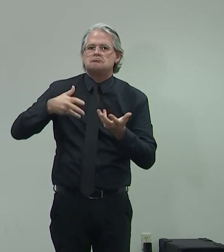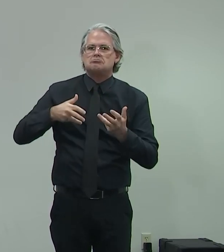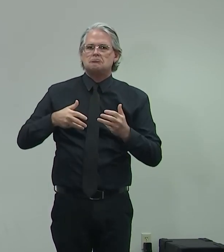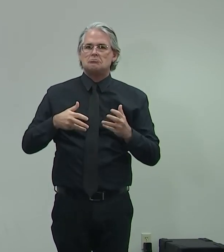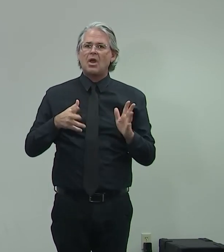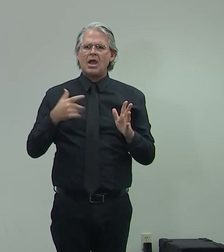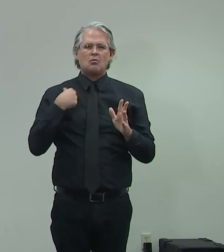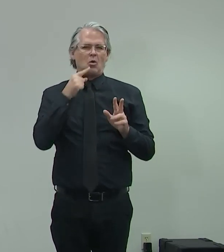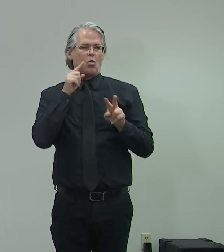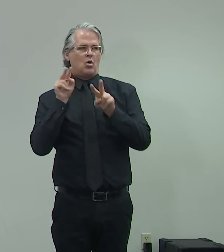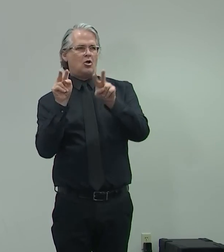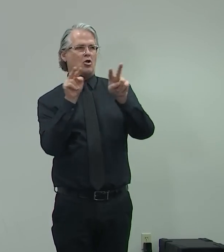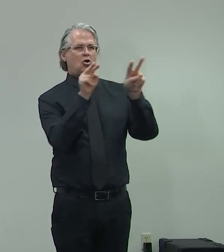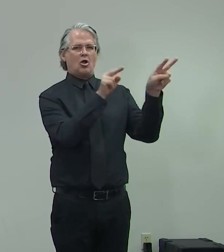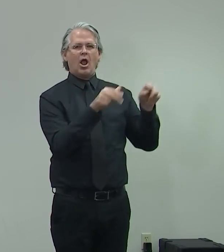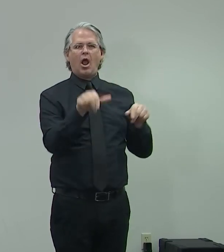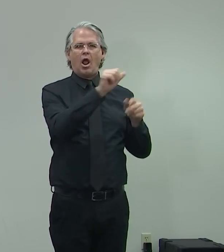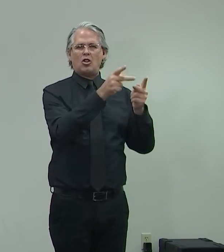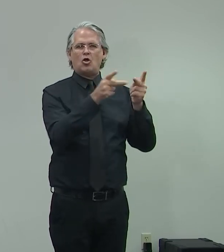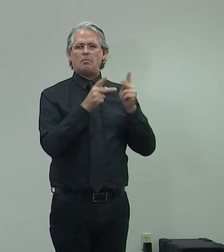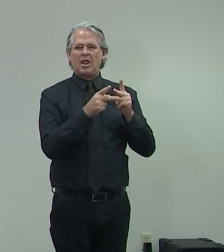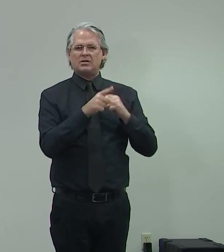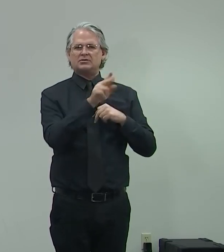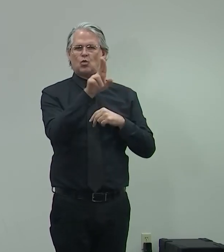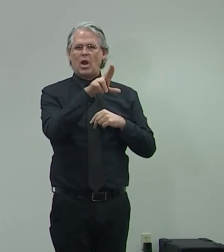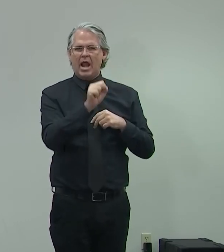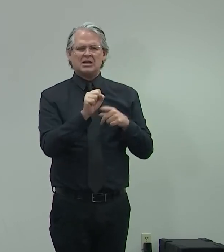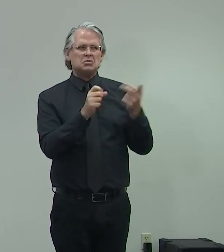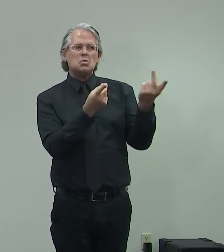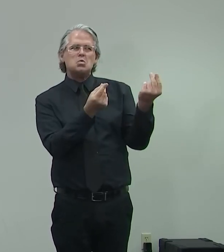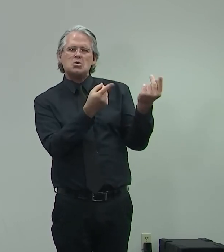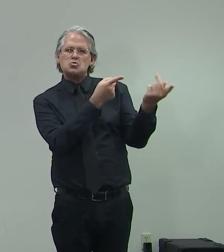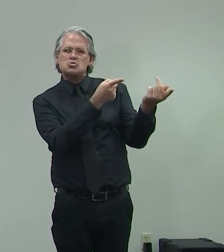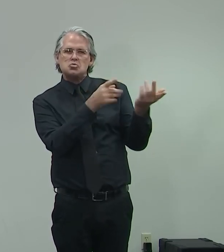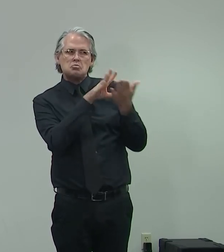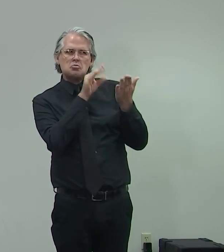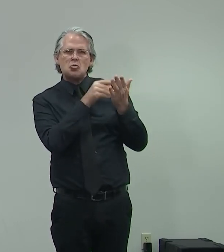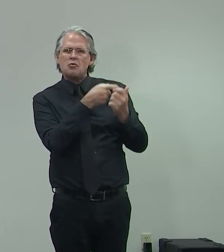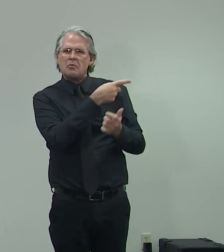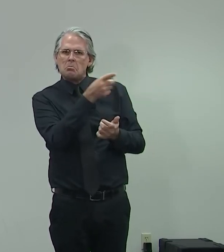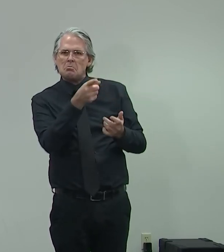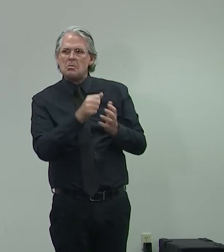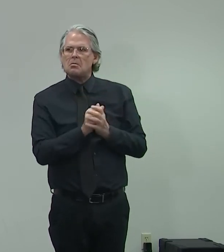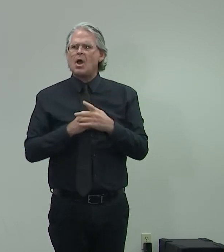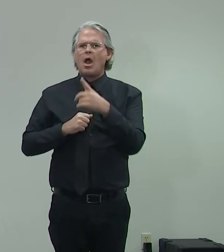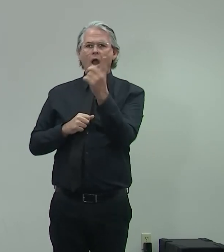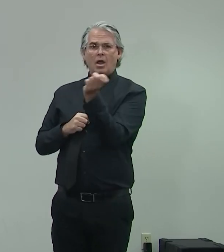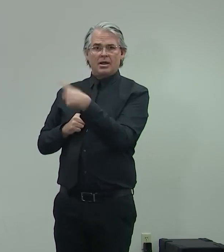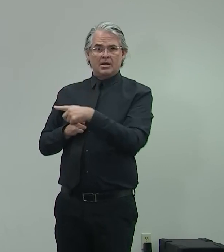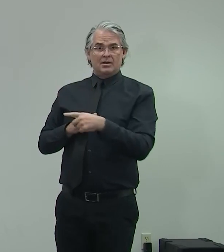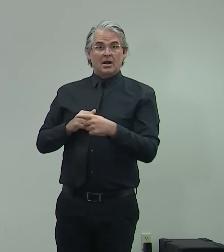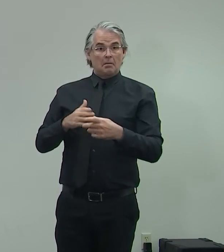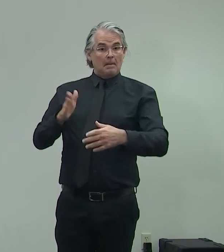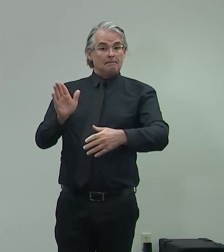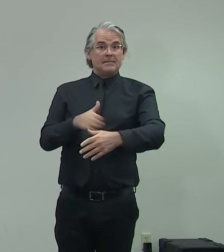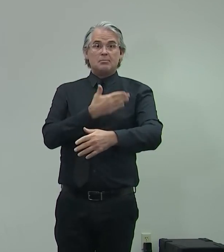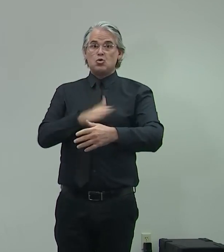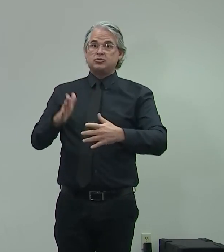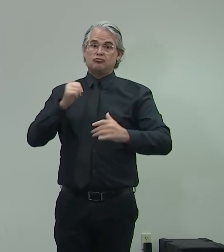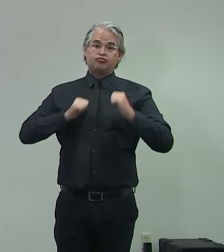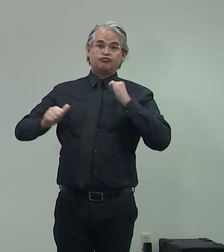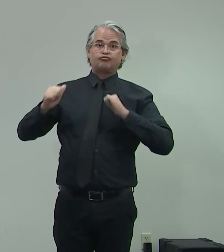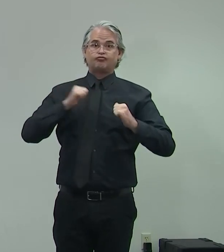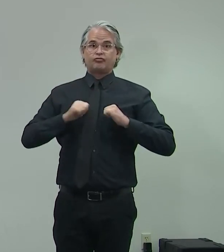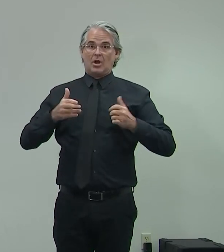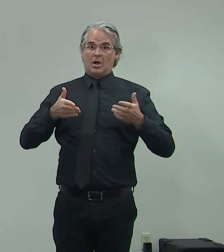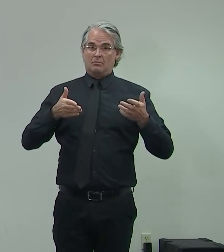across the country to make sure that we can get people to do that. Is live entertainment one of those areas? Not live entertainment where we're talking about